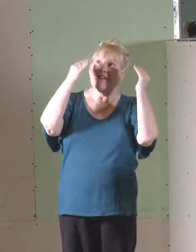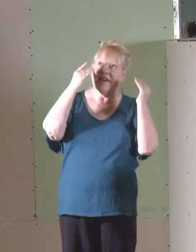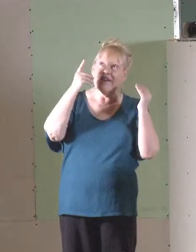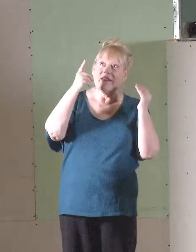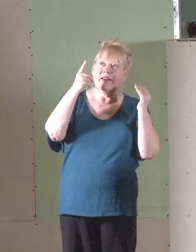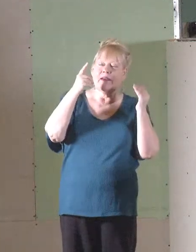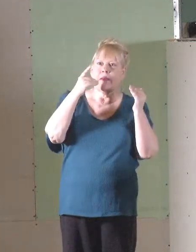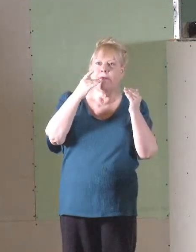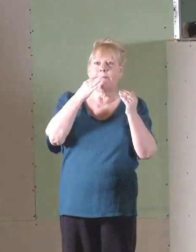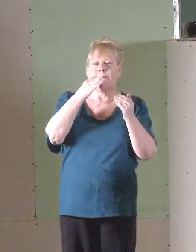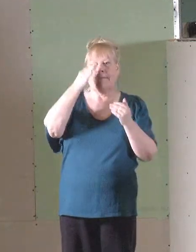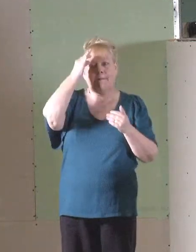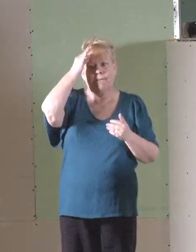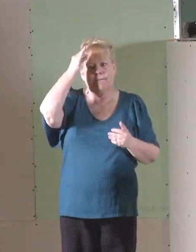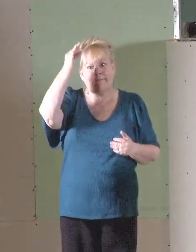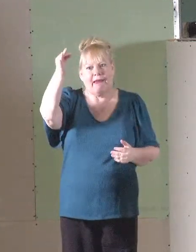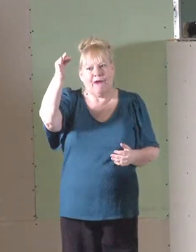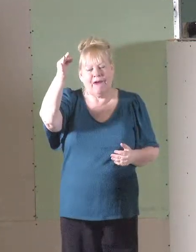Barely.